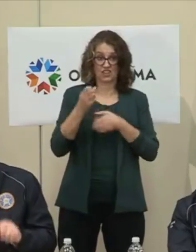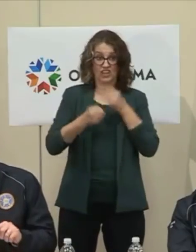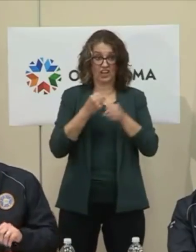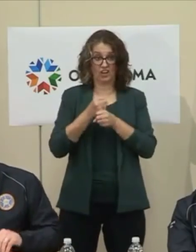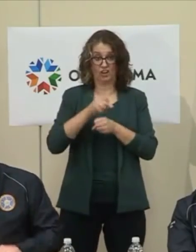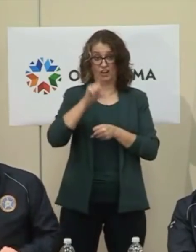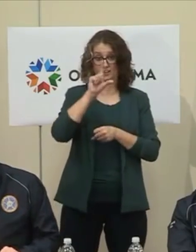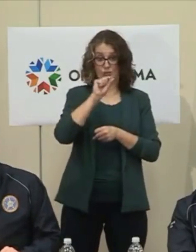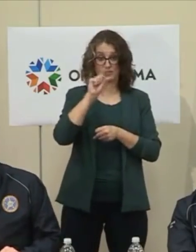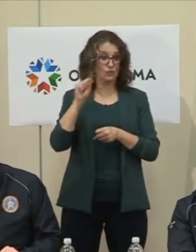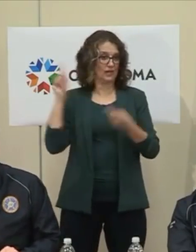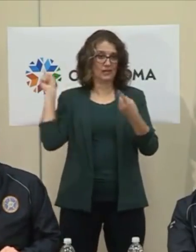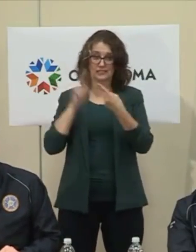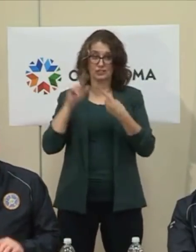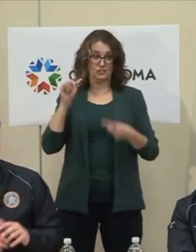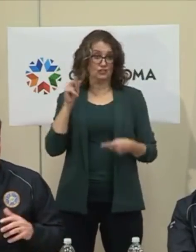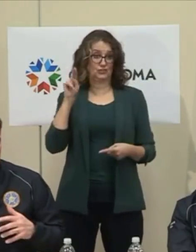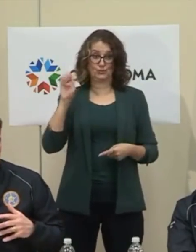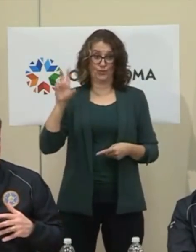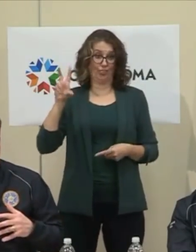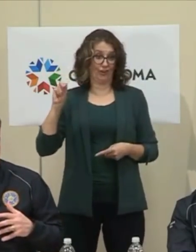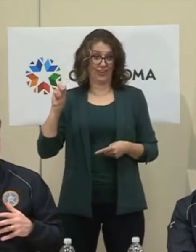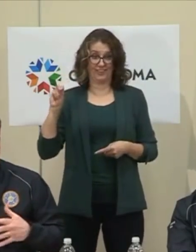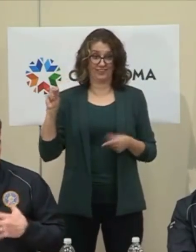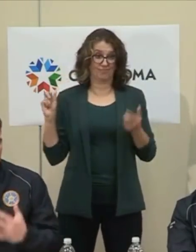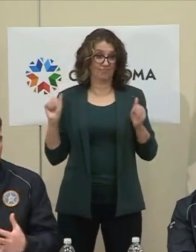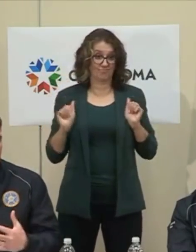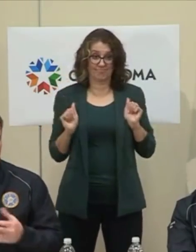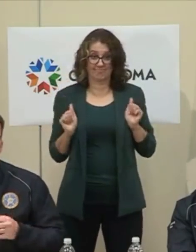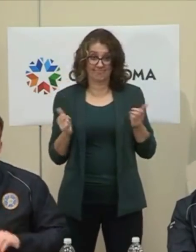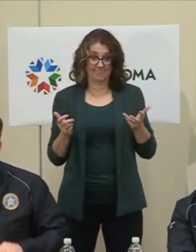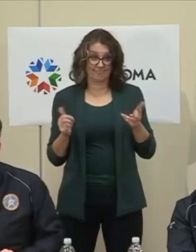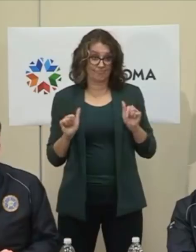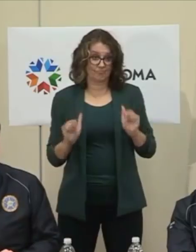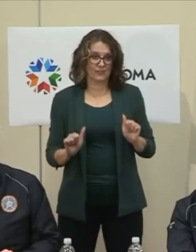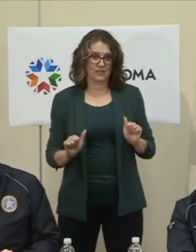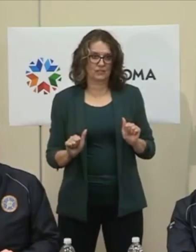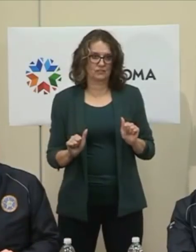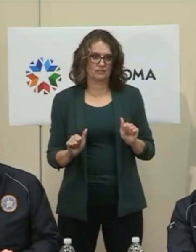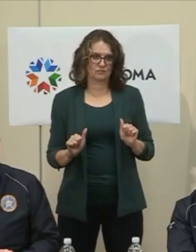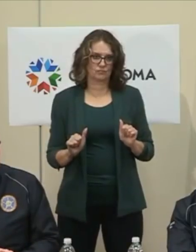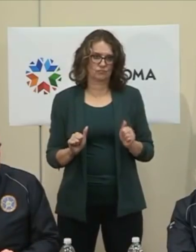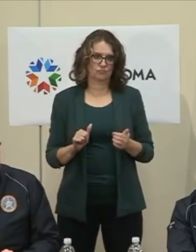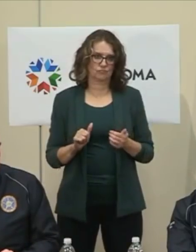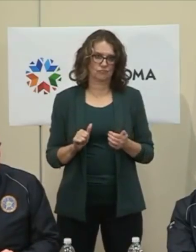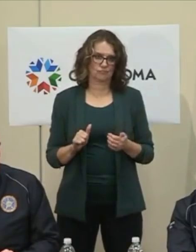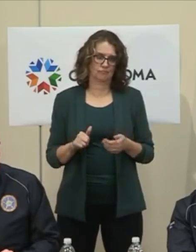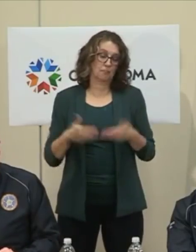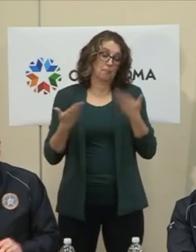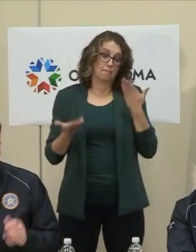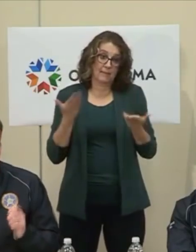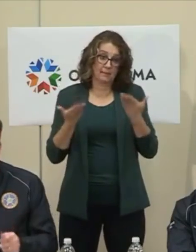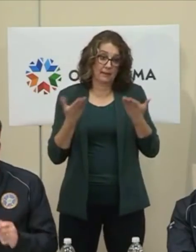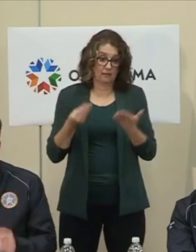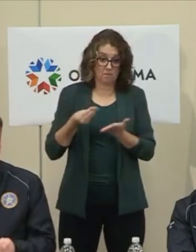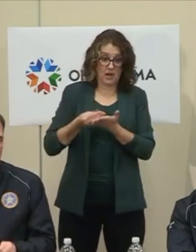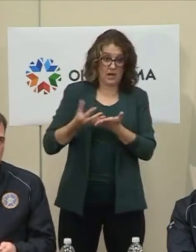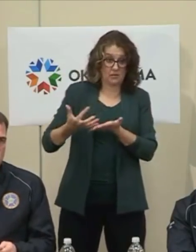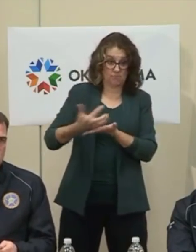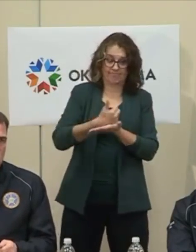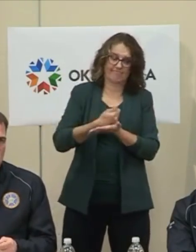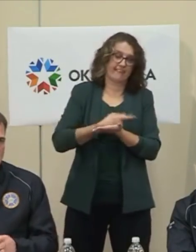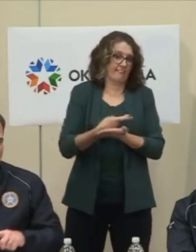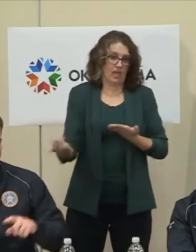call a revenue failure. We are working with the House and the Senate to how we would address that. The great